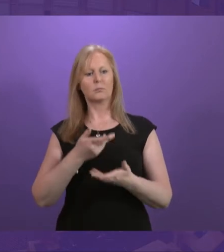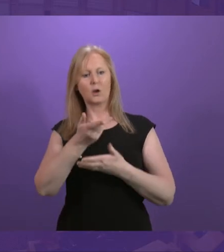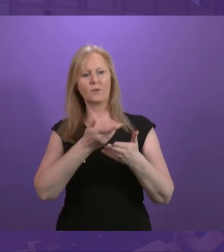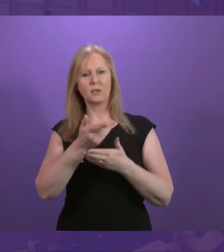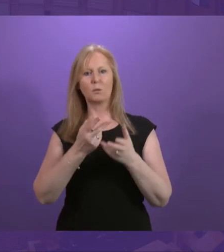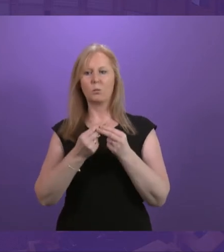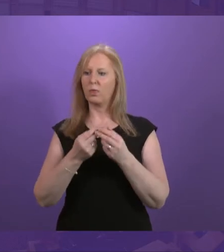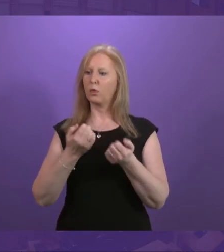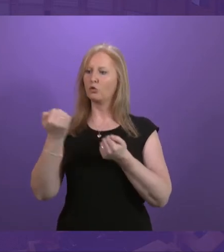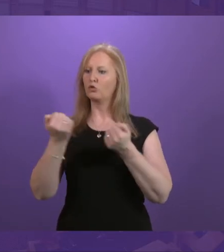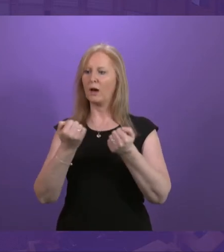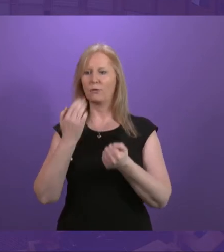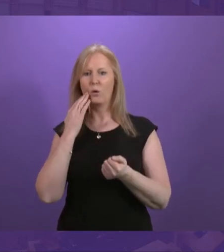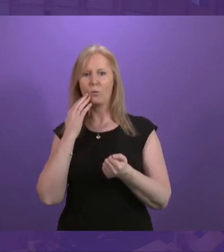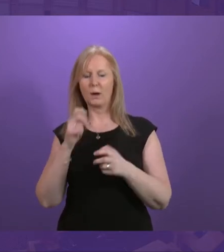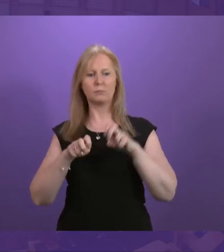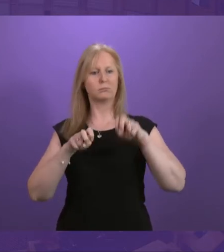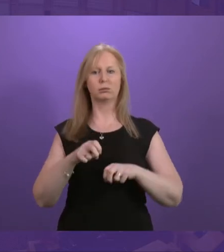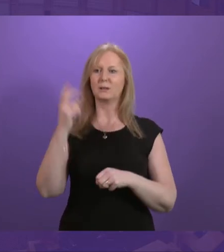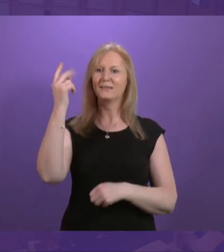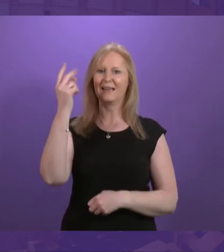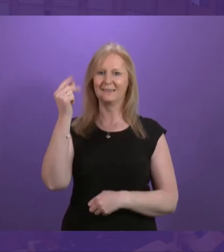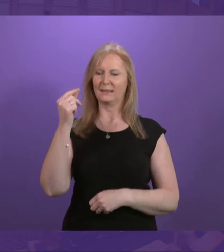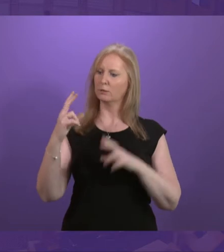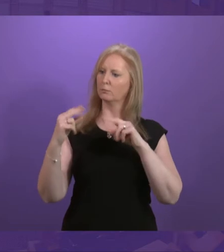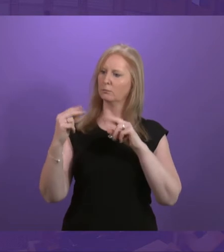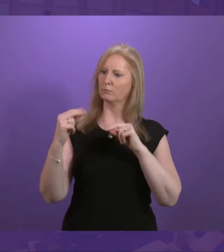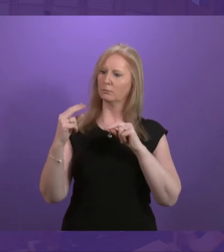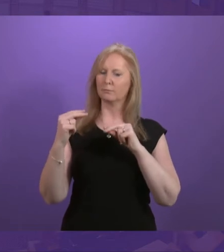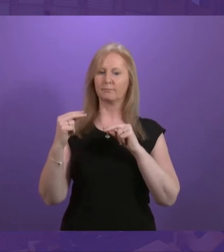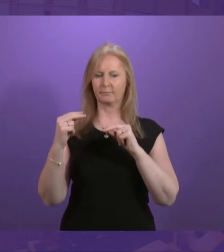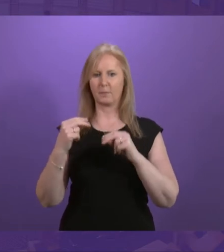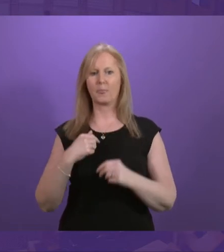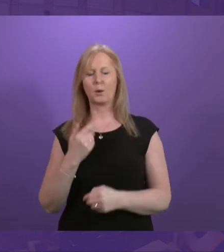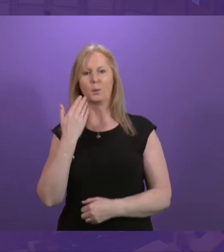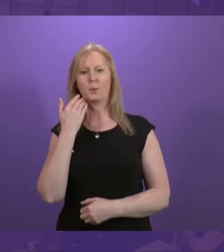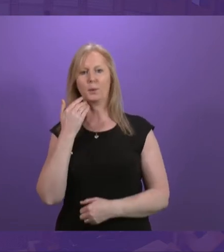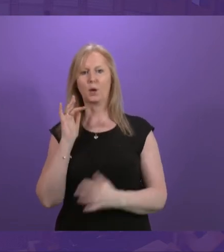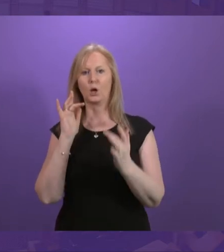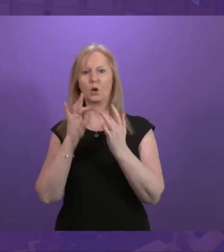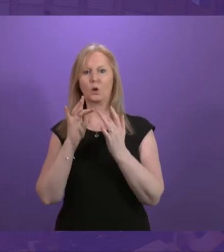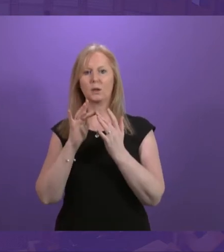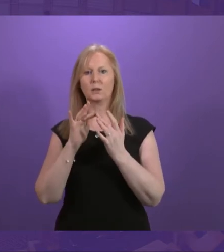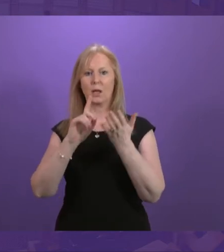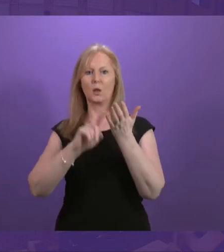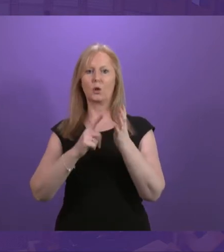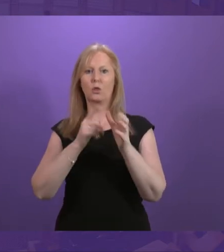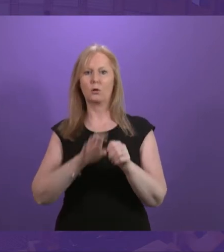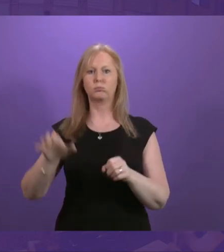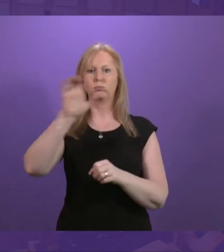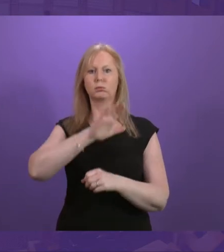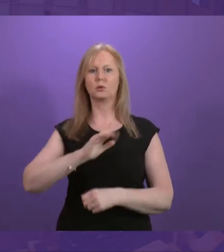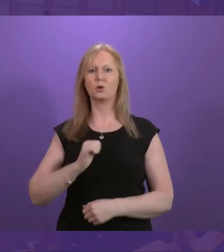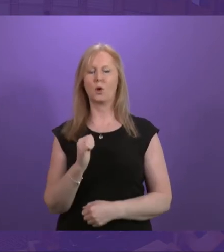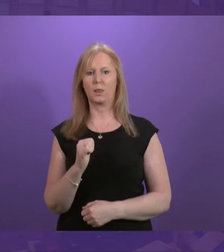driver when you're a passenger in a taxi. I recently contacted local authorities across Scotland